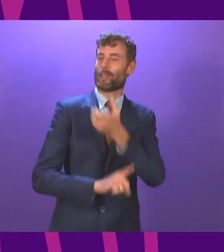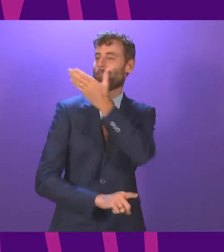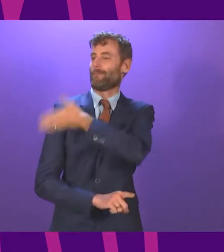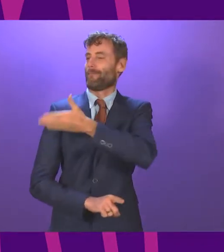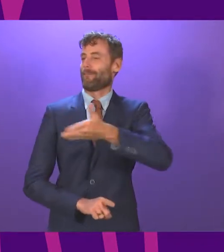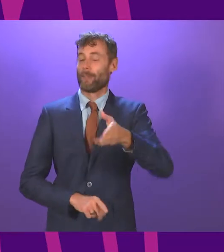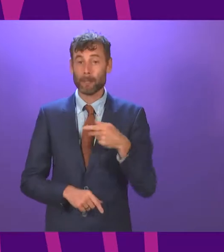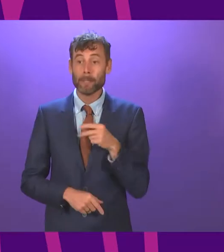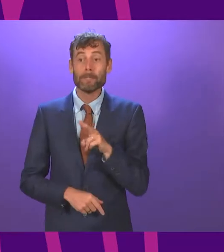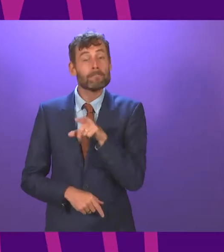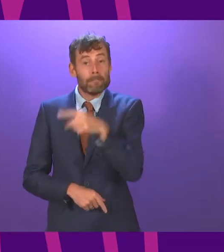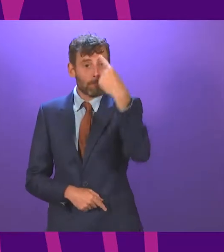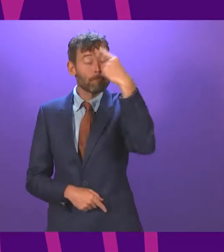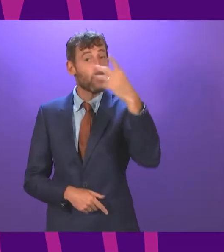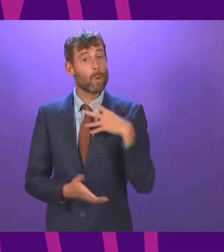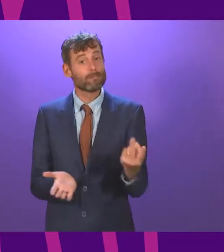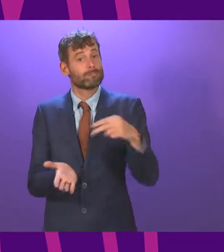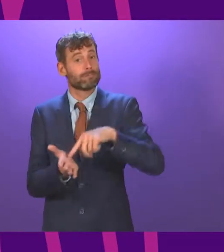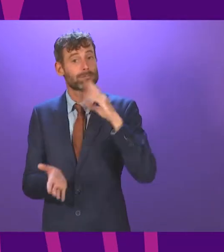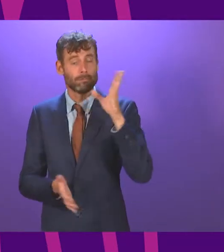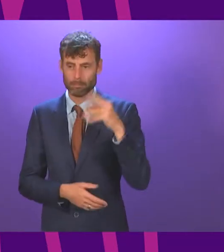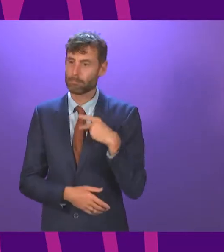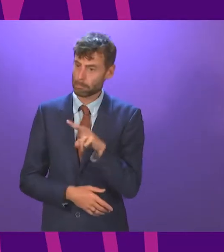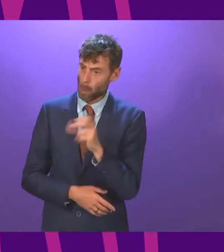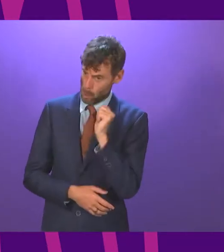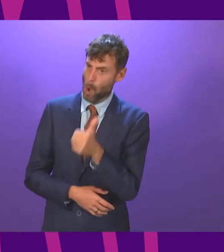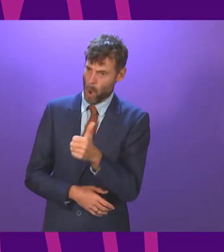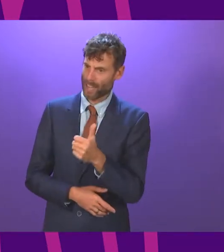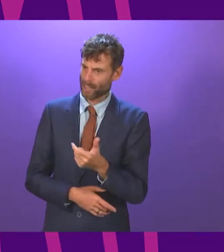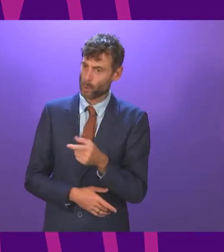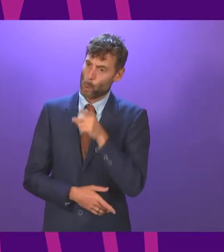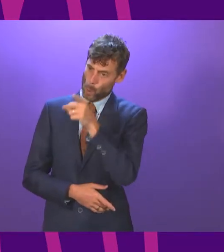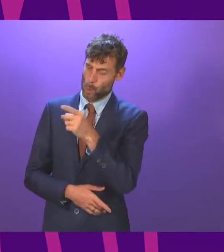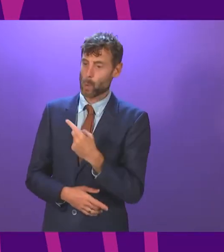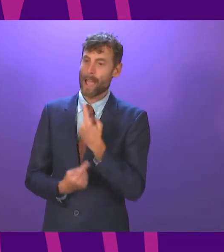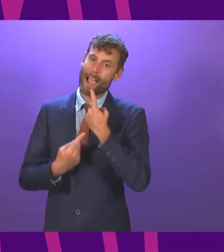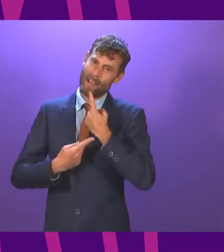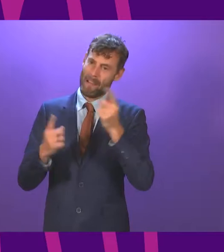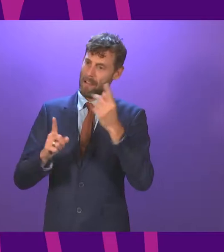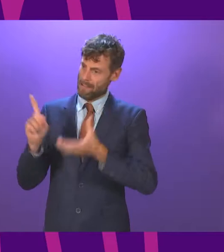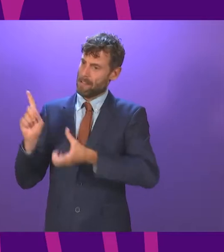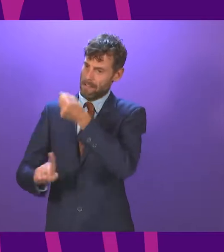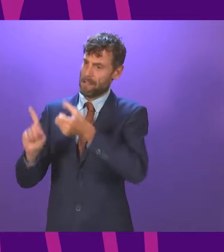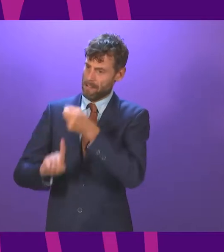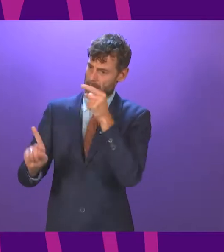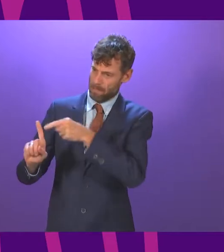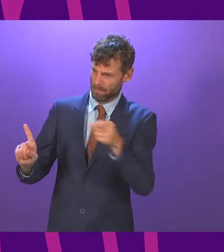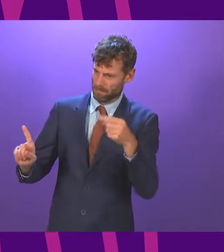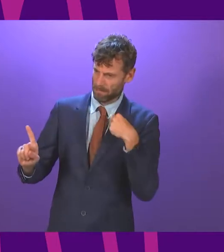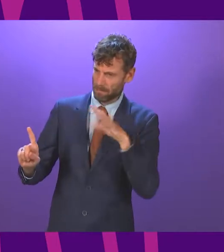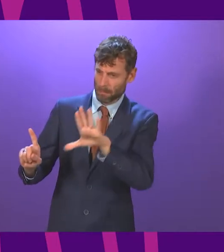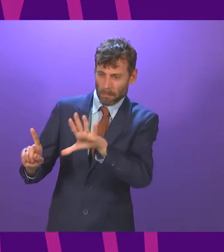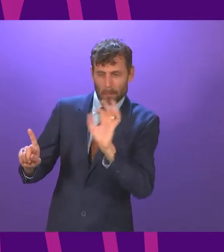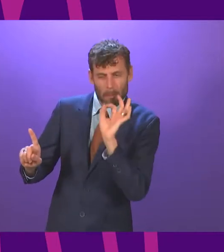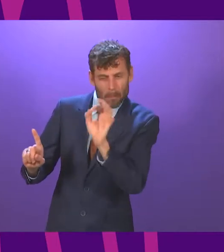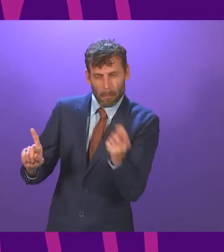in the first 100 days, it is only reasonable for the opposition to test the claims they made against what they actually delivered. And against that